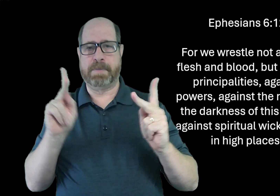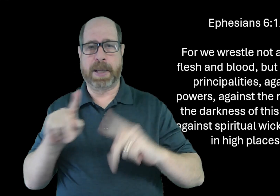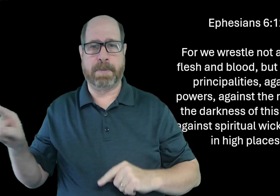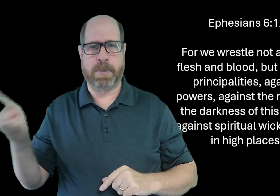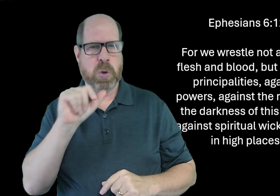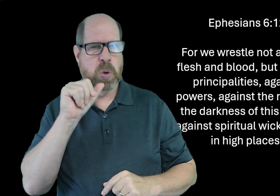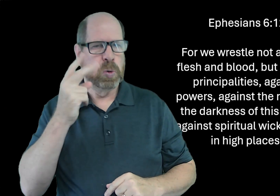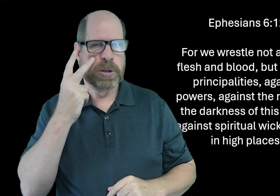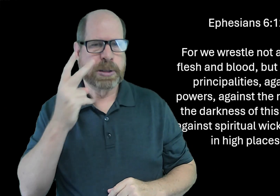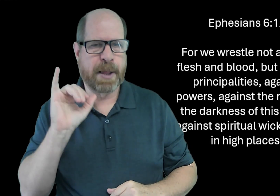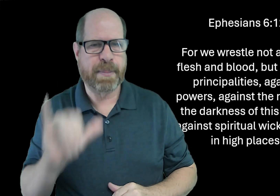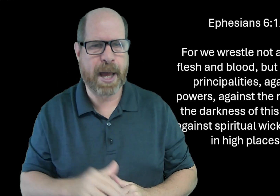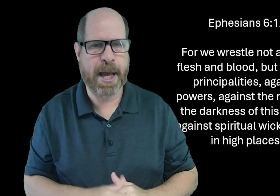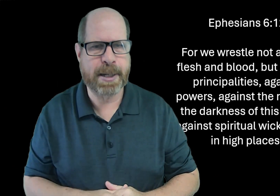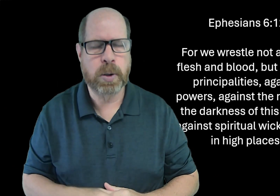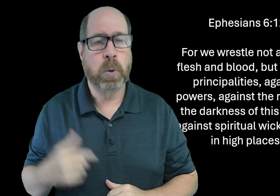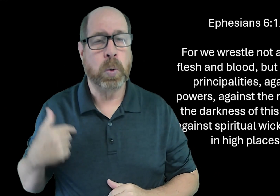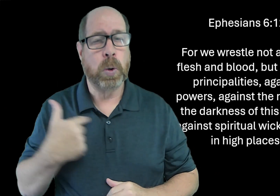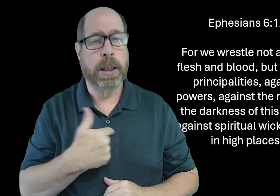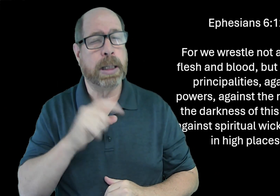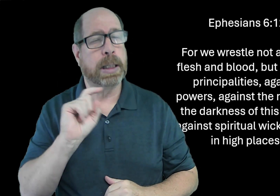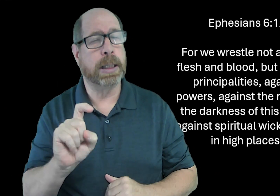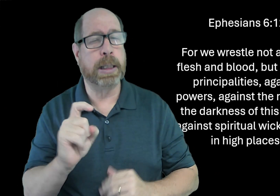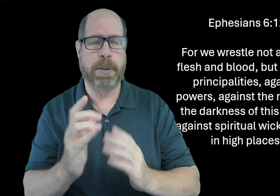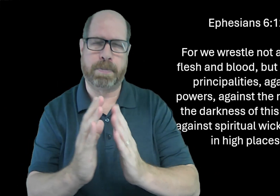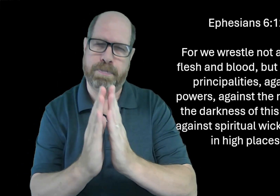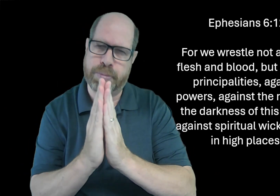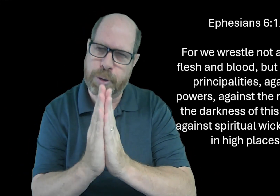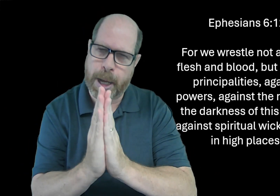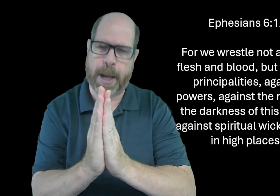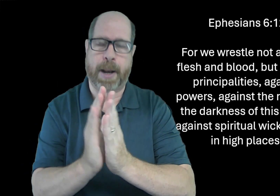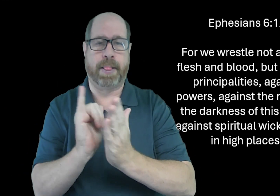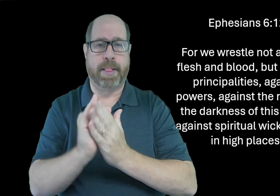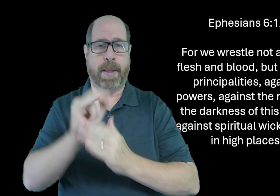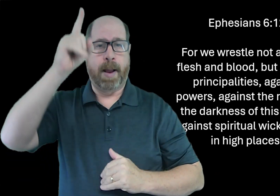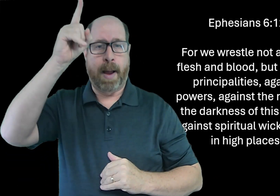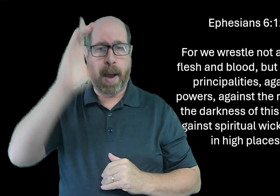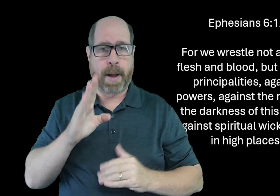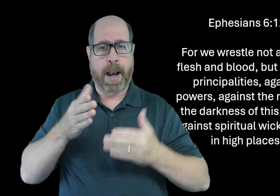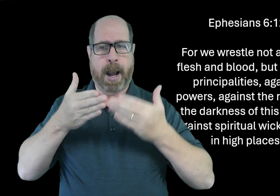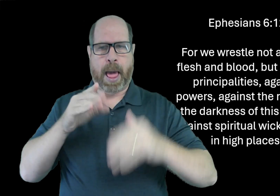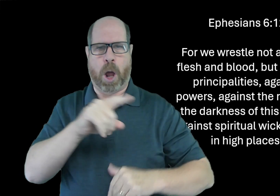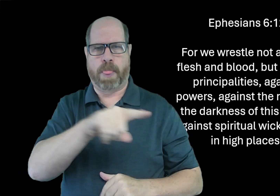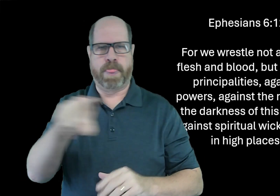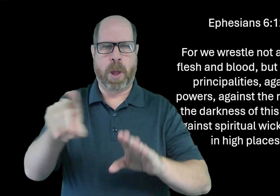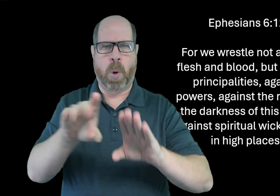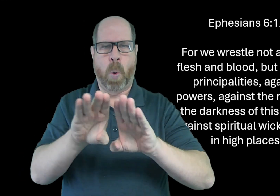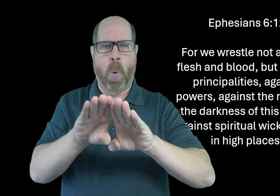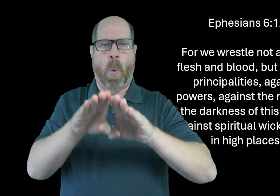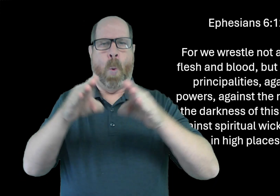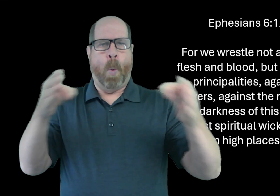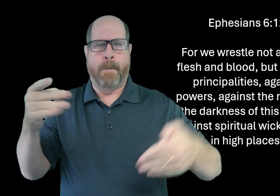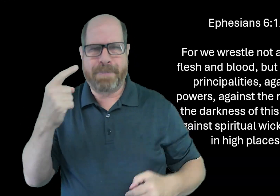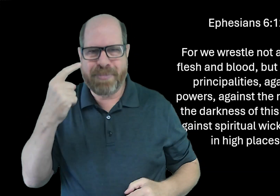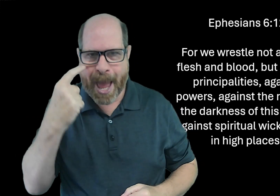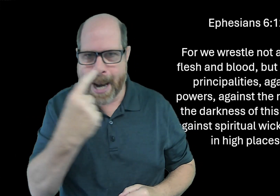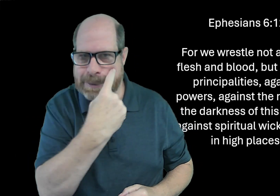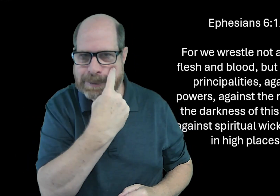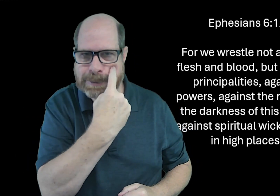And it's sad that people don't see that. So we need to pray. That God allows them to have